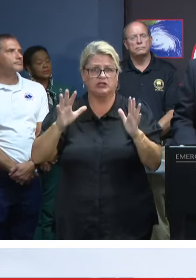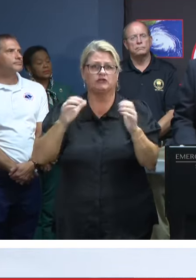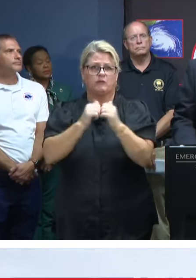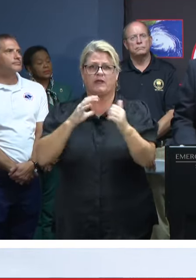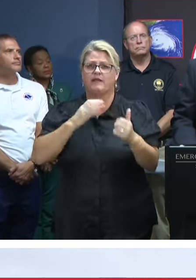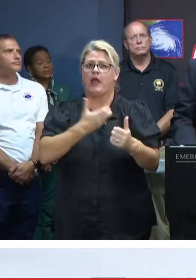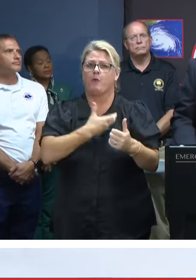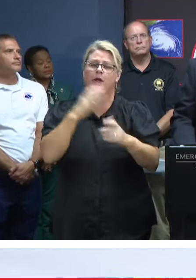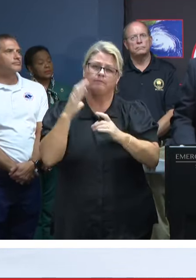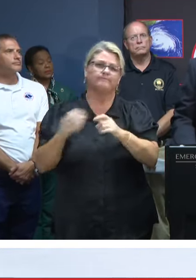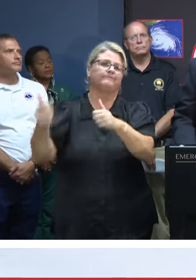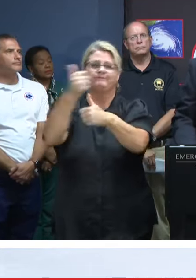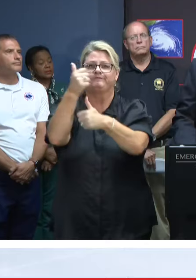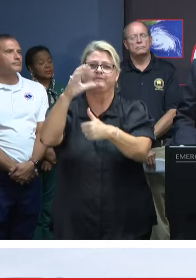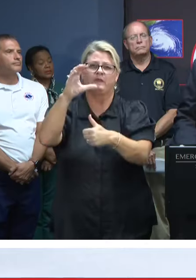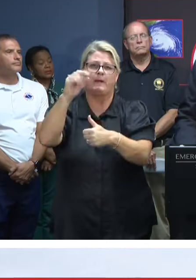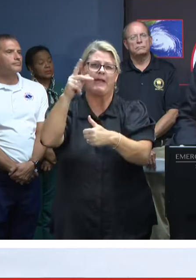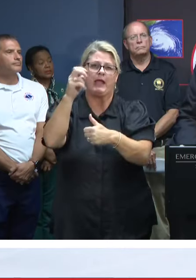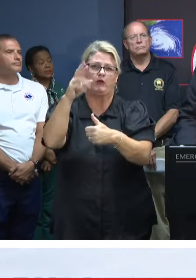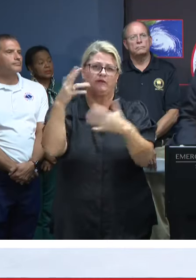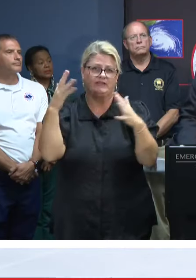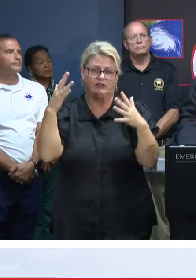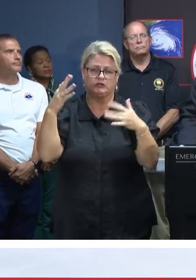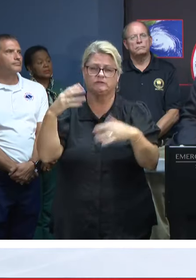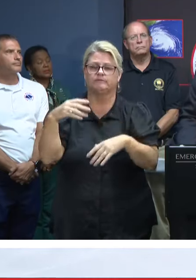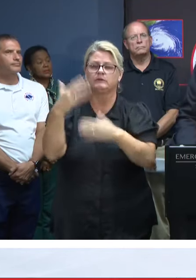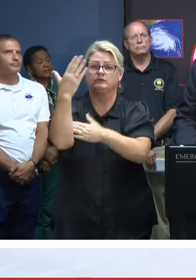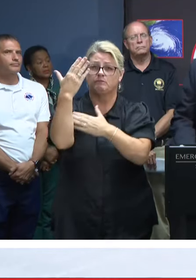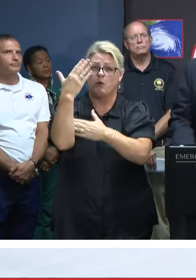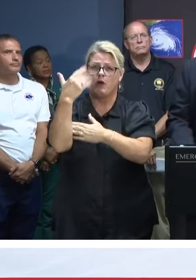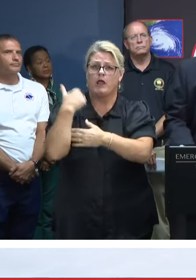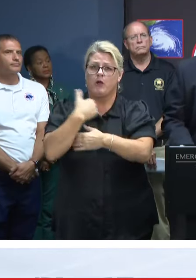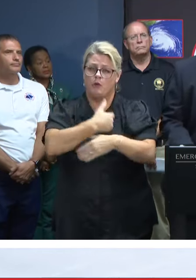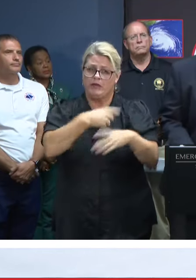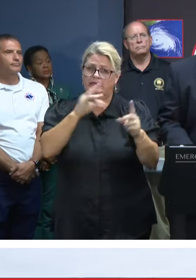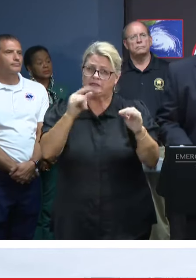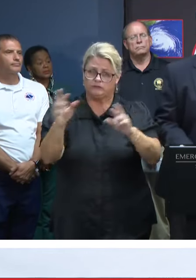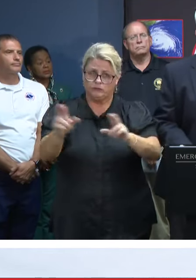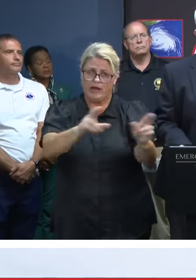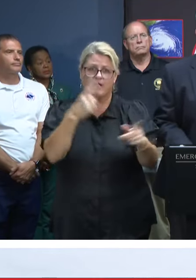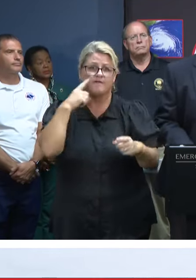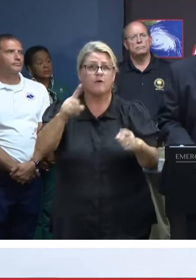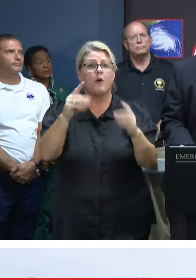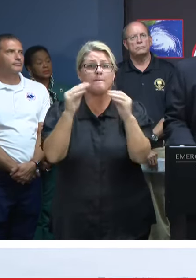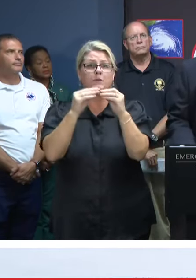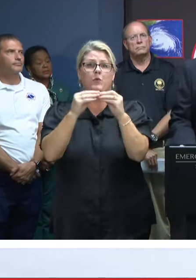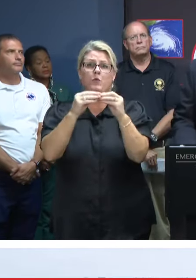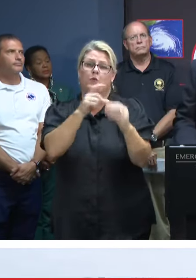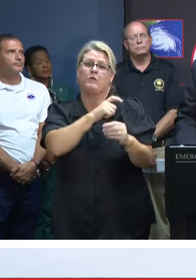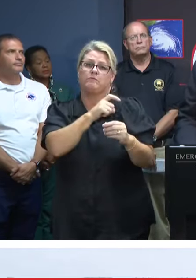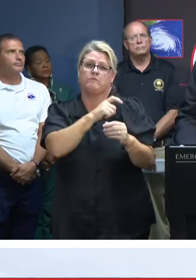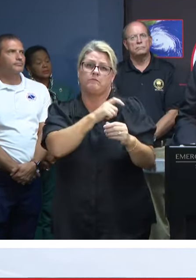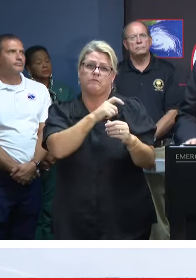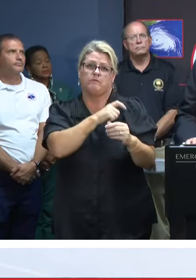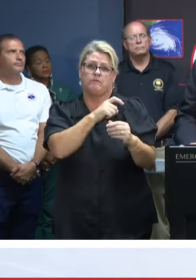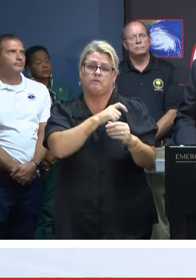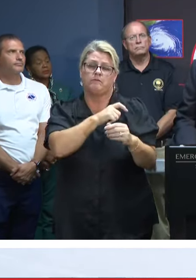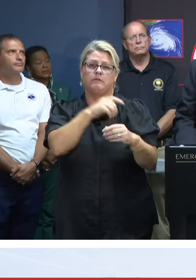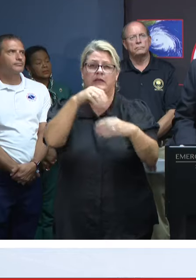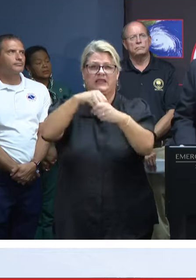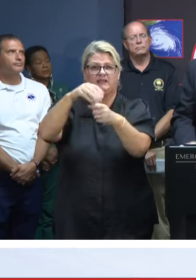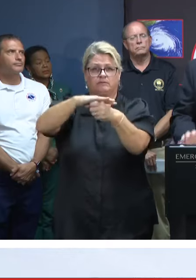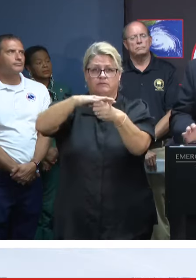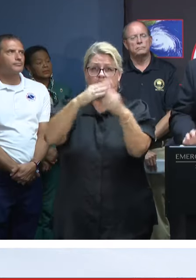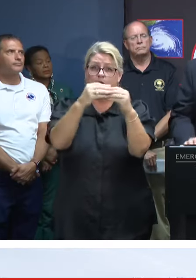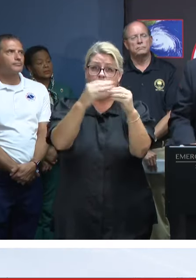commanders. This morning, we began response operations with enhanced law enforcement line patrols in our Midlands area